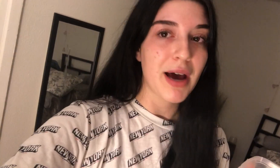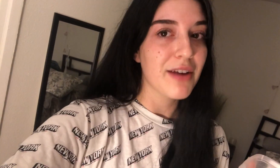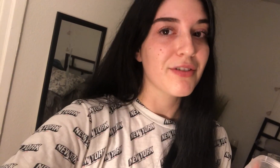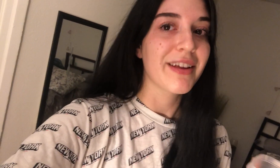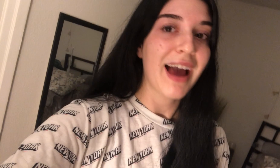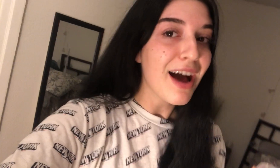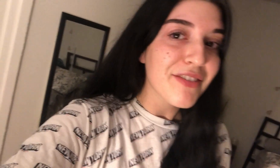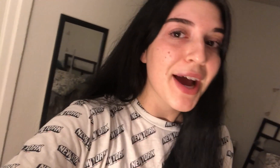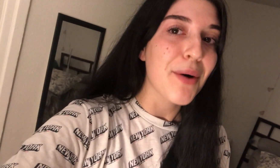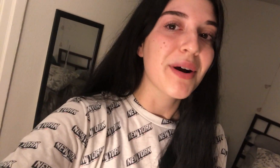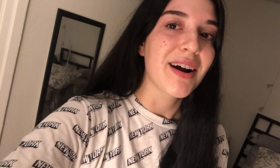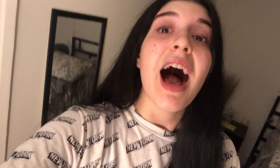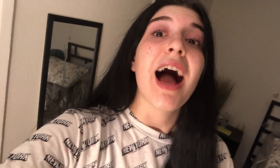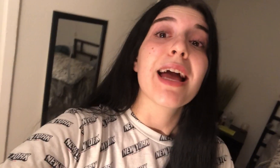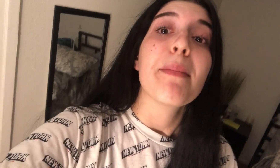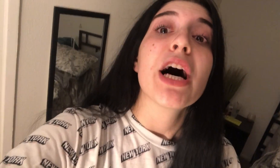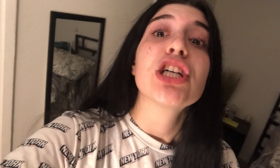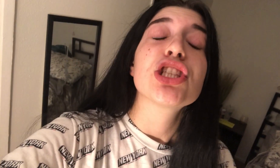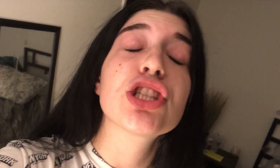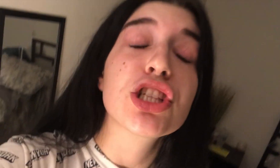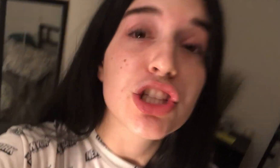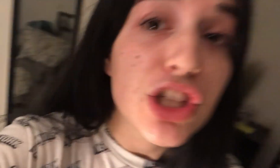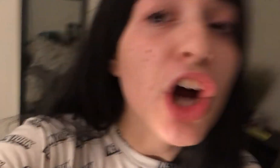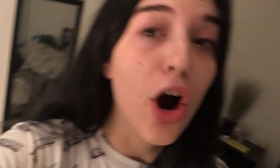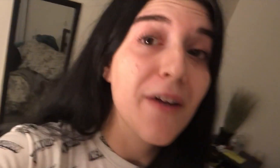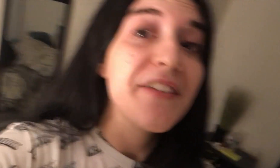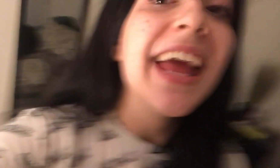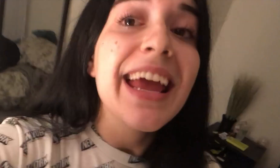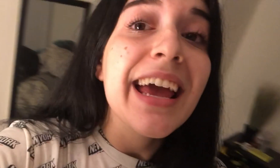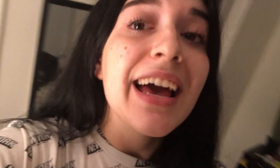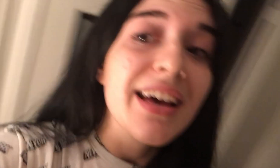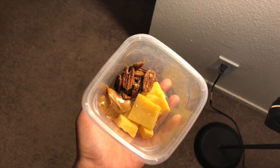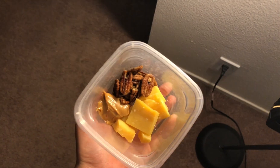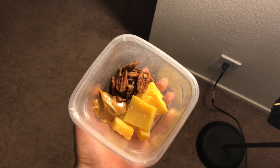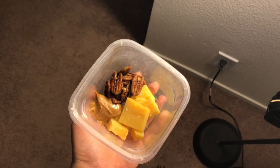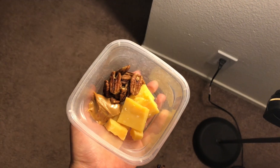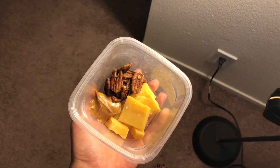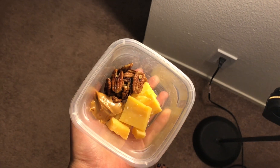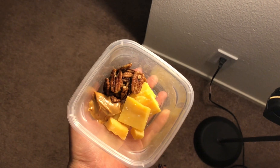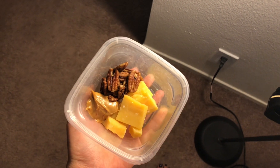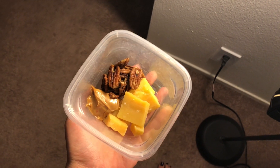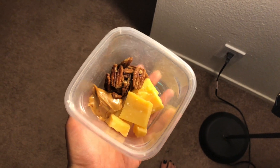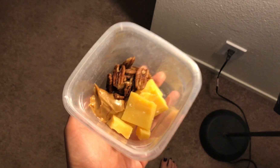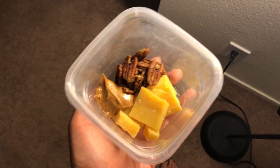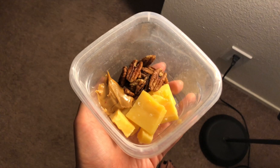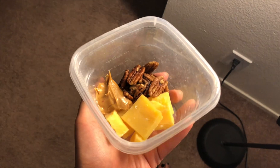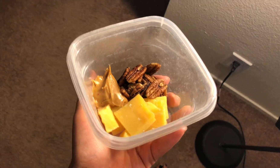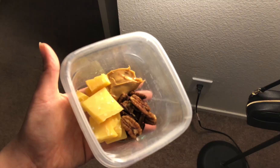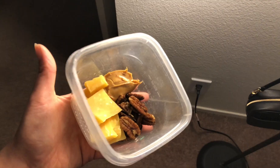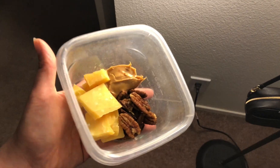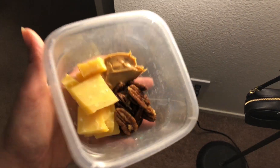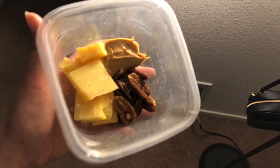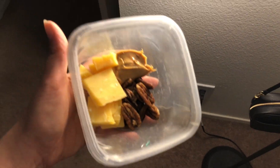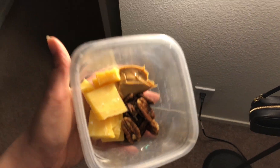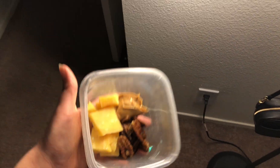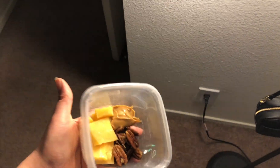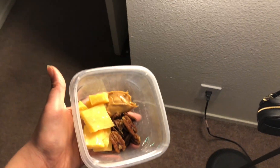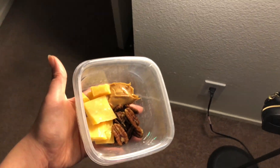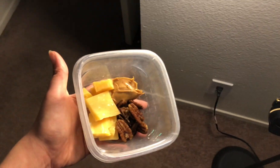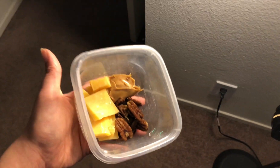bed for like half an hour. I am starving. So for my midnight snack, this has the perfect amount